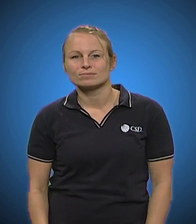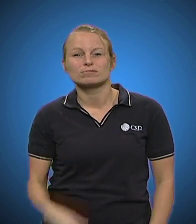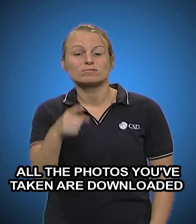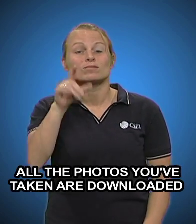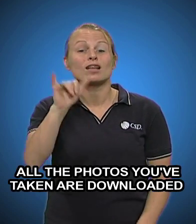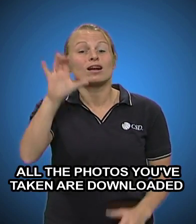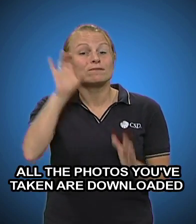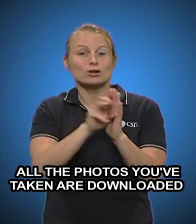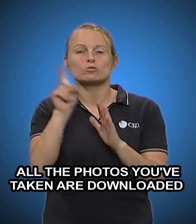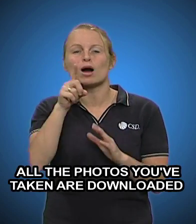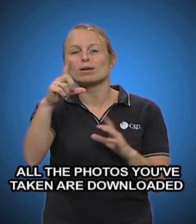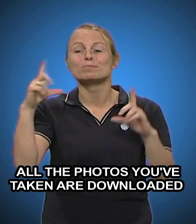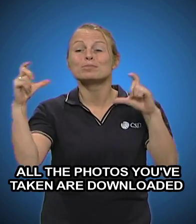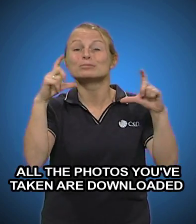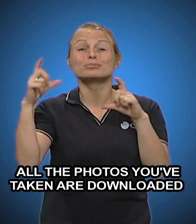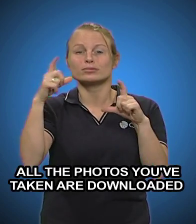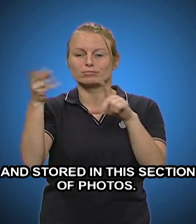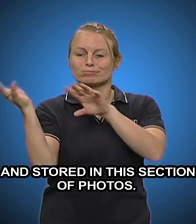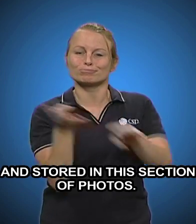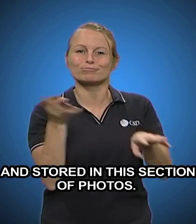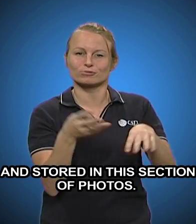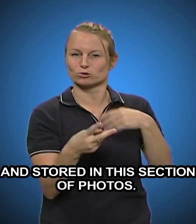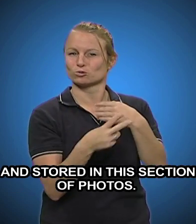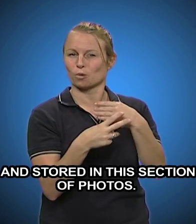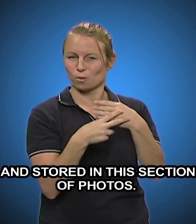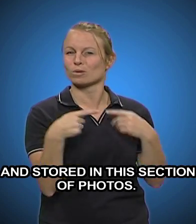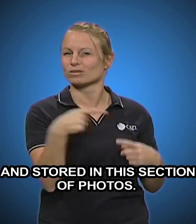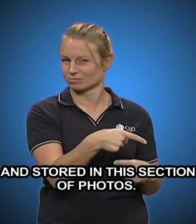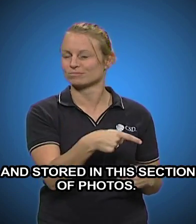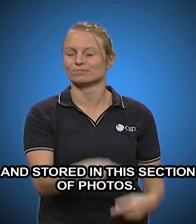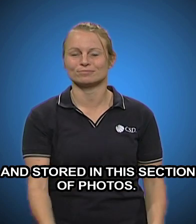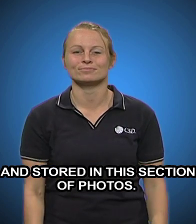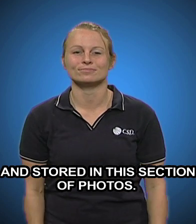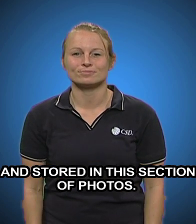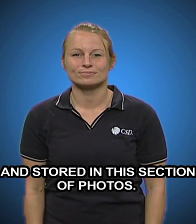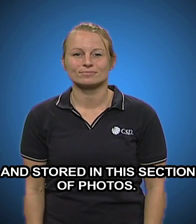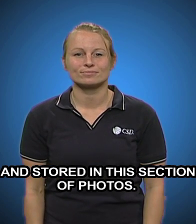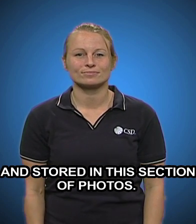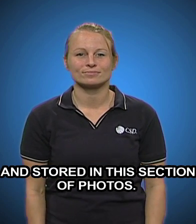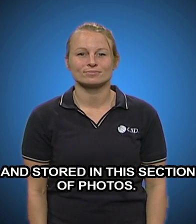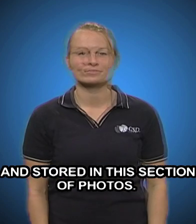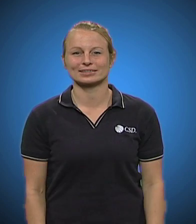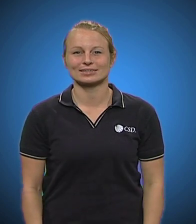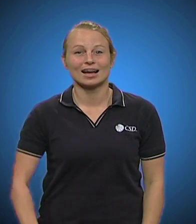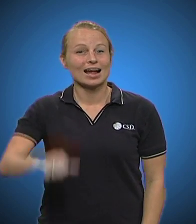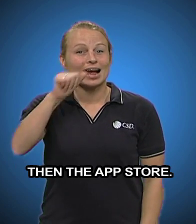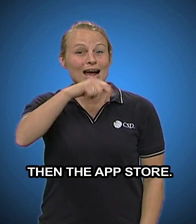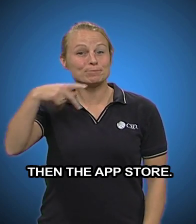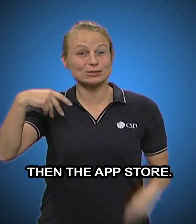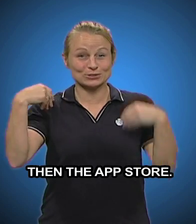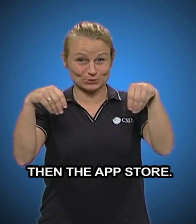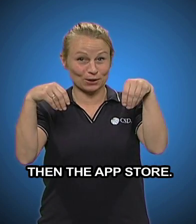All the photos you've taken are downloaded and stored in this section of Photos. Then the App Stores.